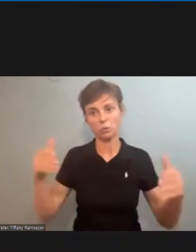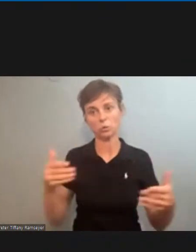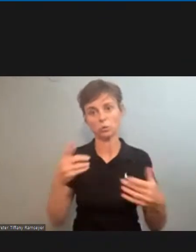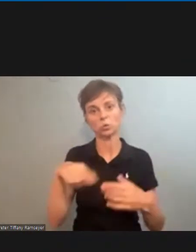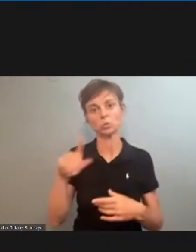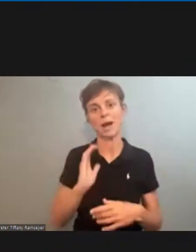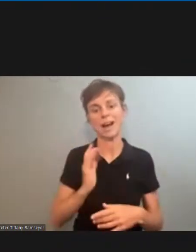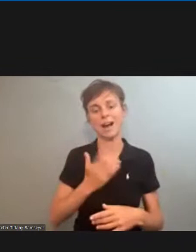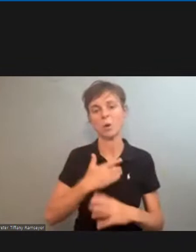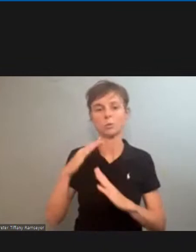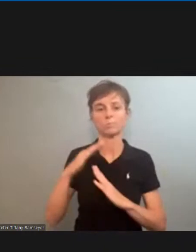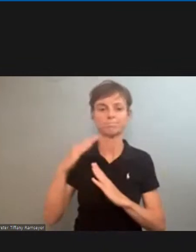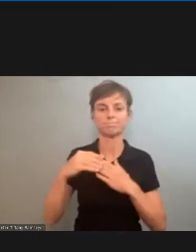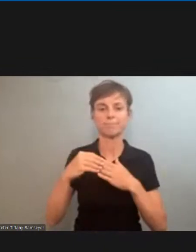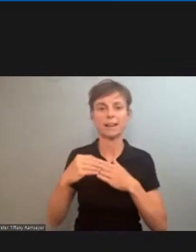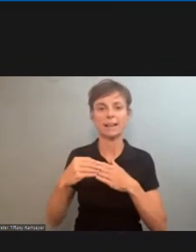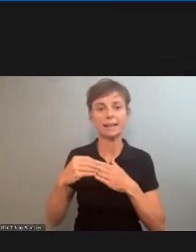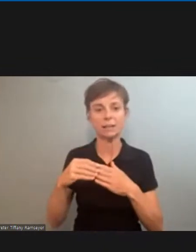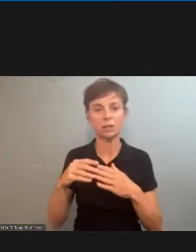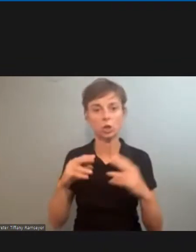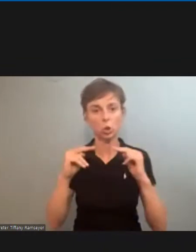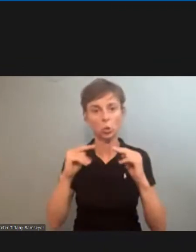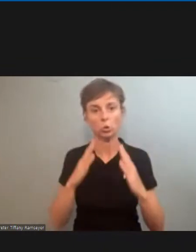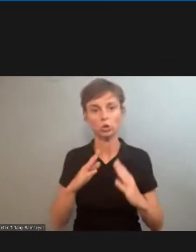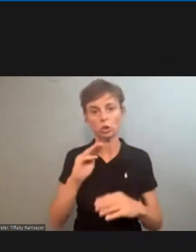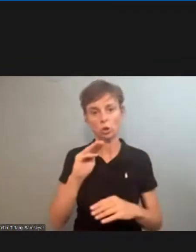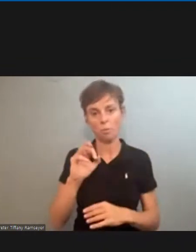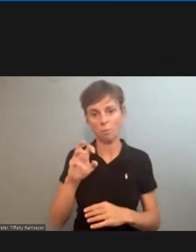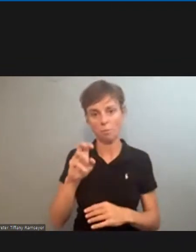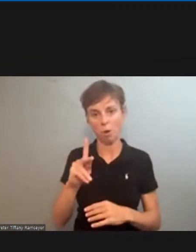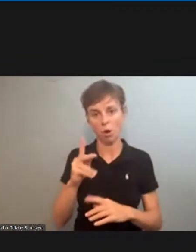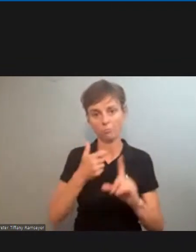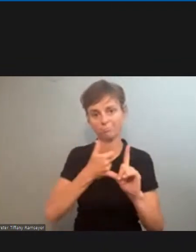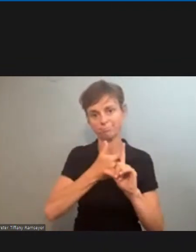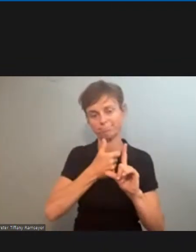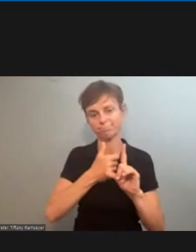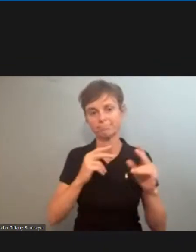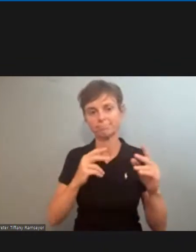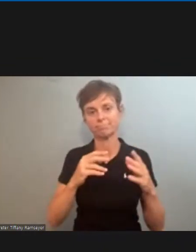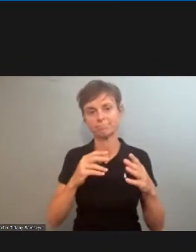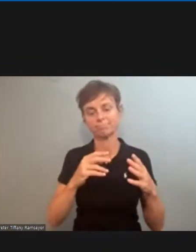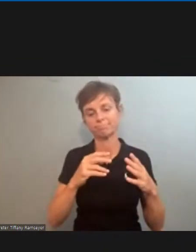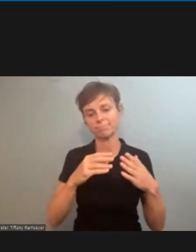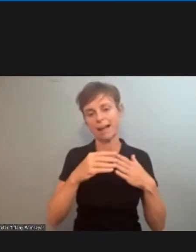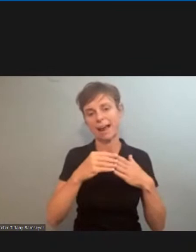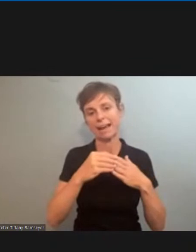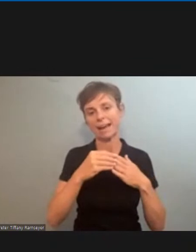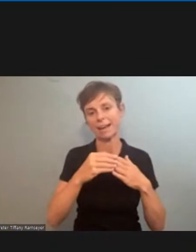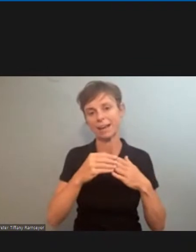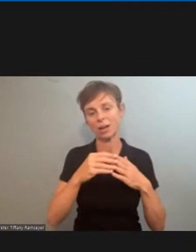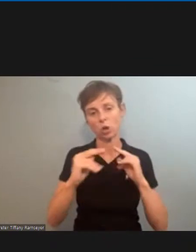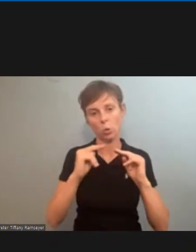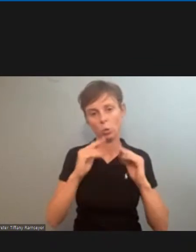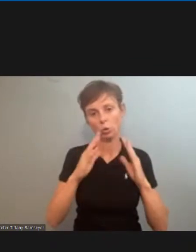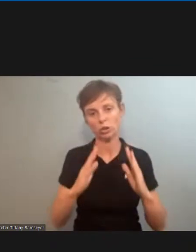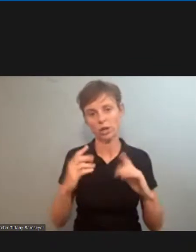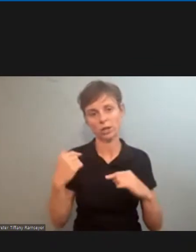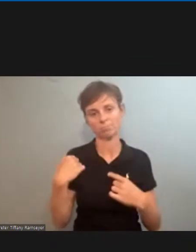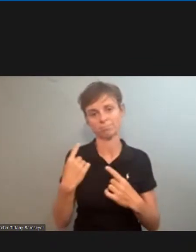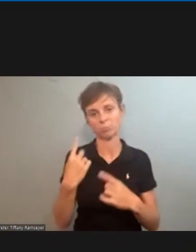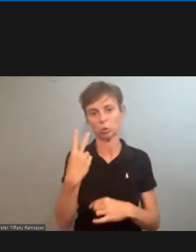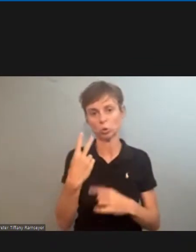lead negotiator negotiator mark dimmonstein he's been the lead negotiator uh for the last two